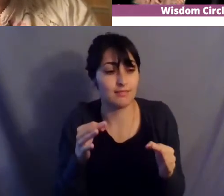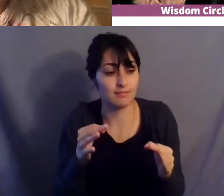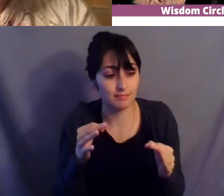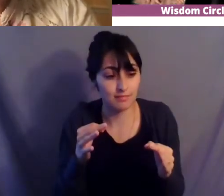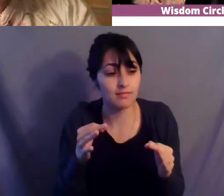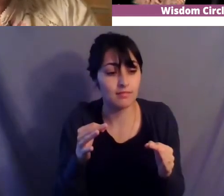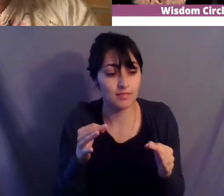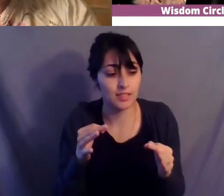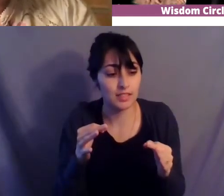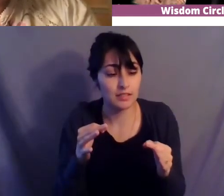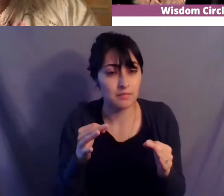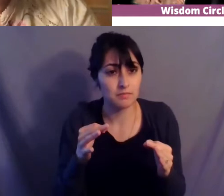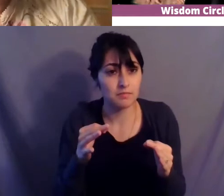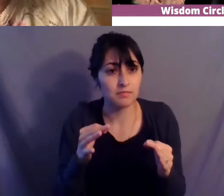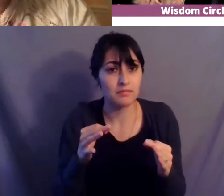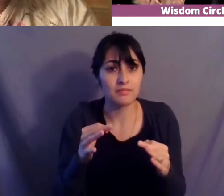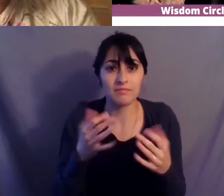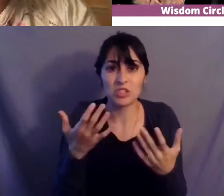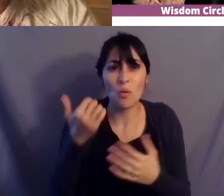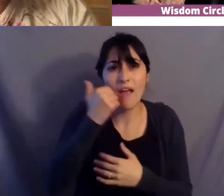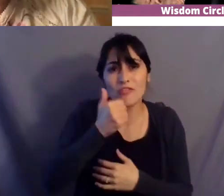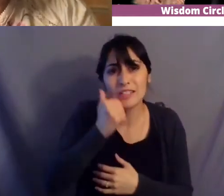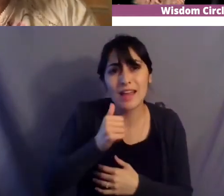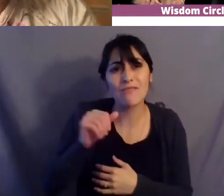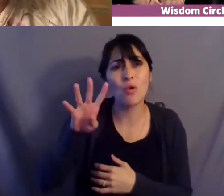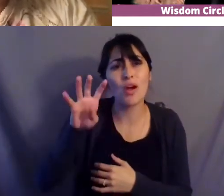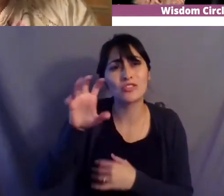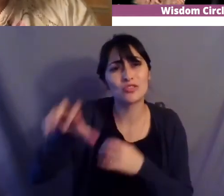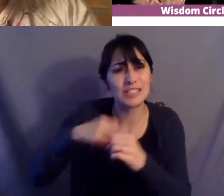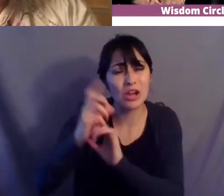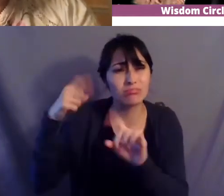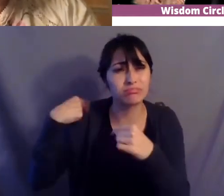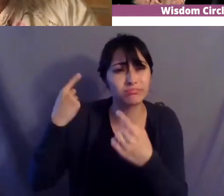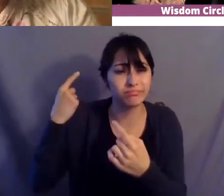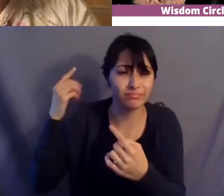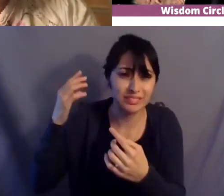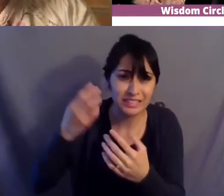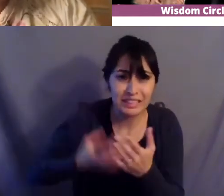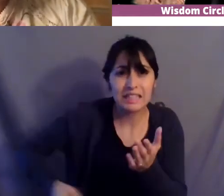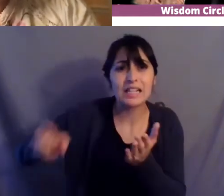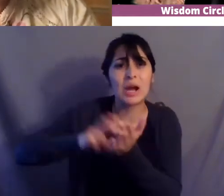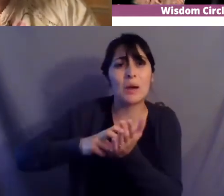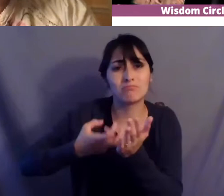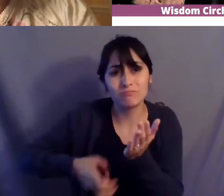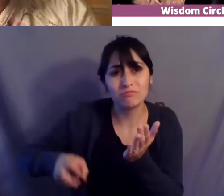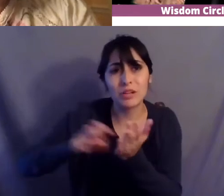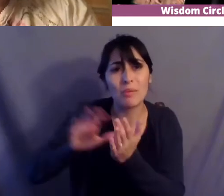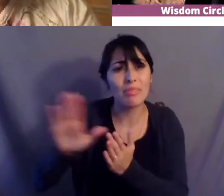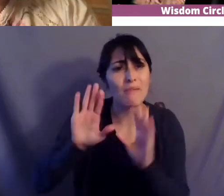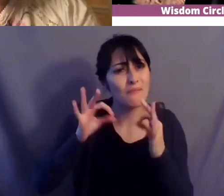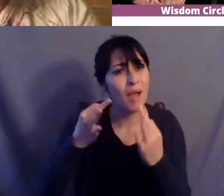somebody got up every day for 400 years and um took care of their family